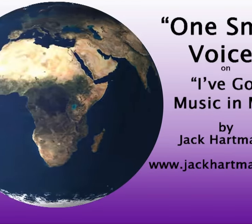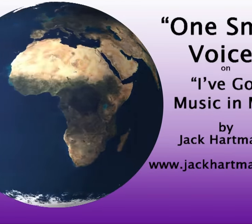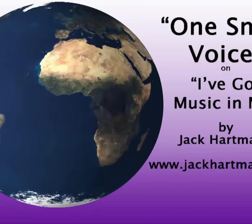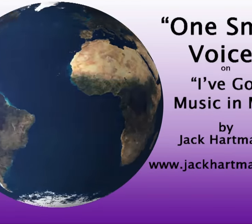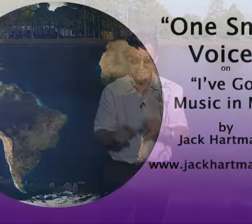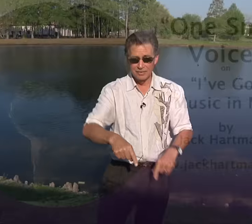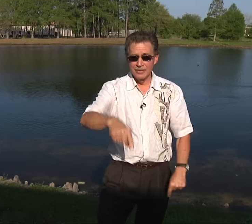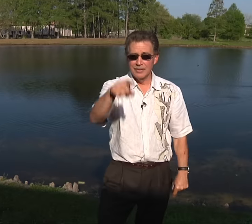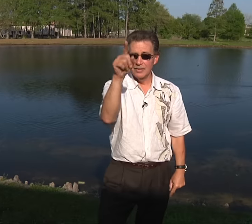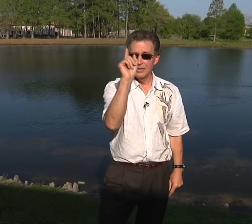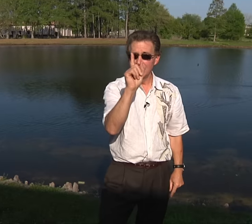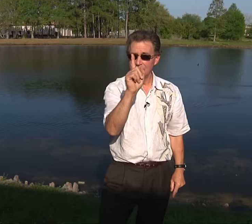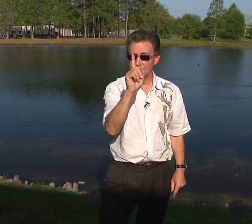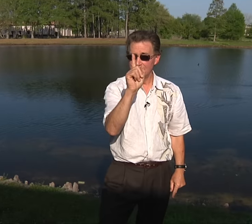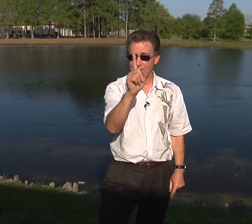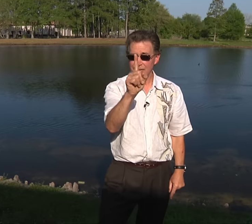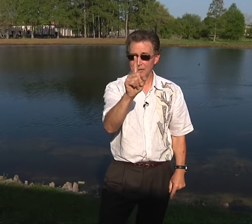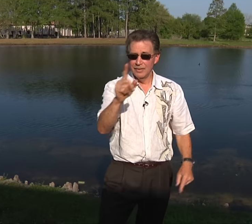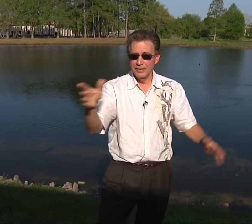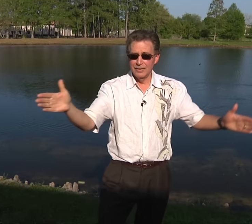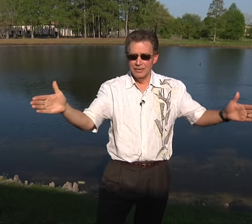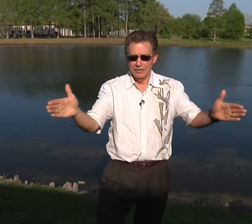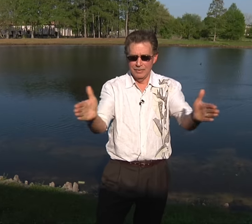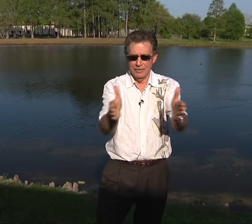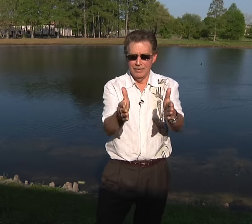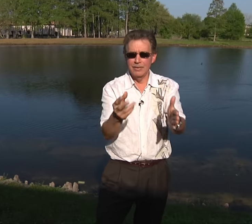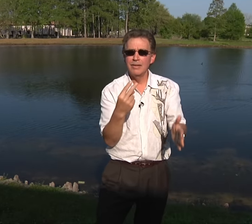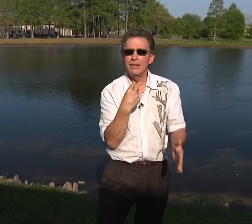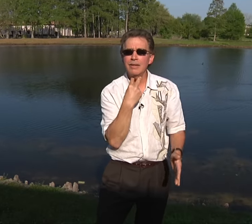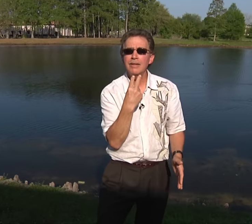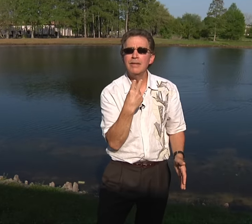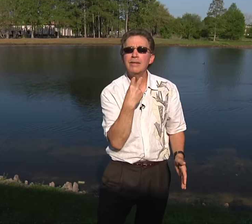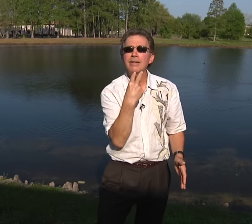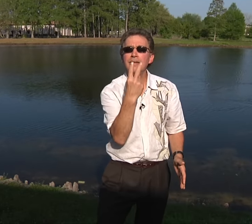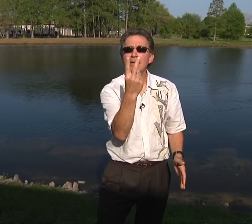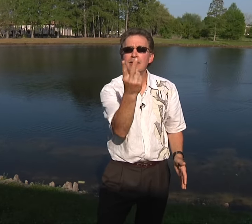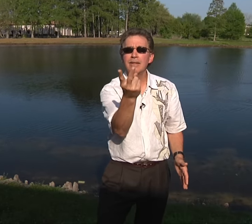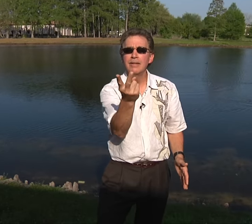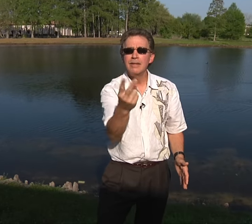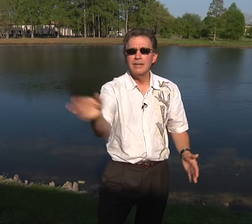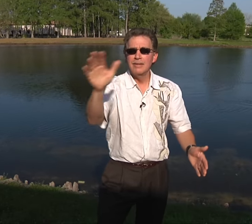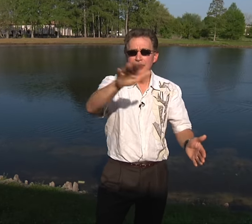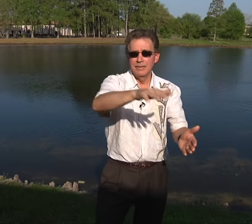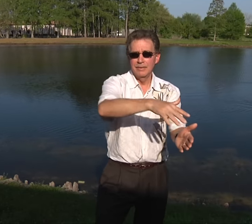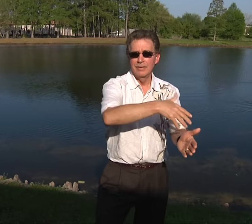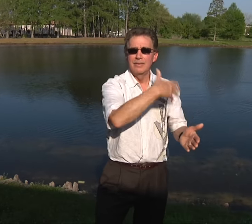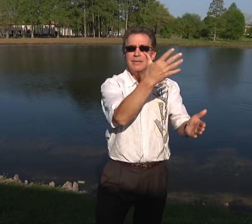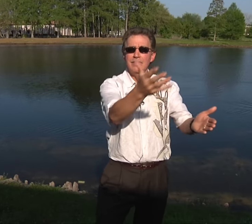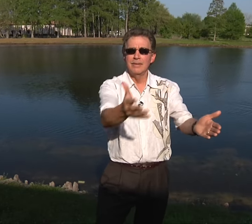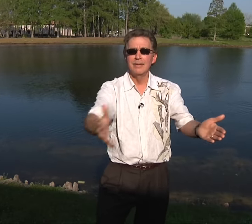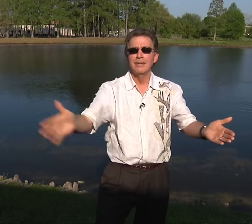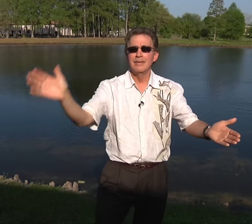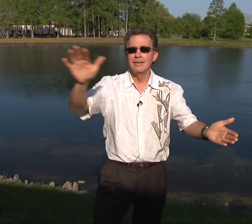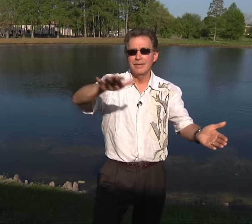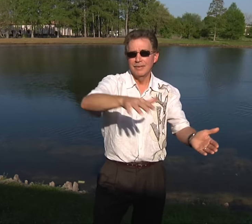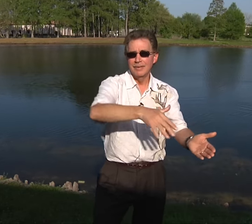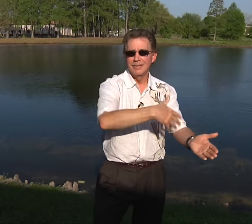With just one small voice, singing out a song,